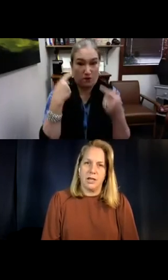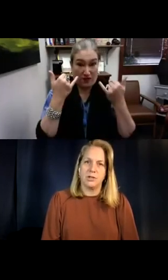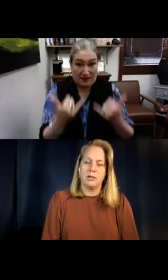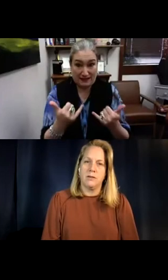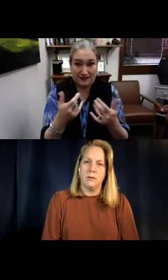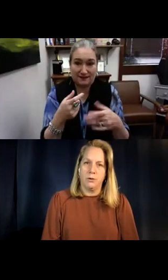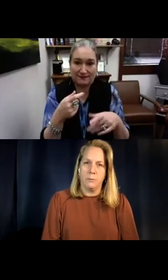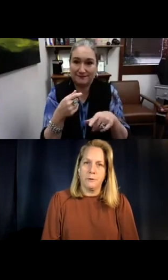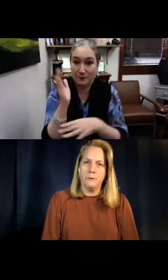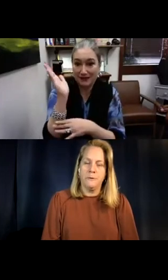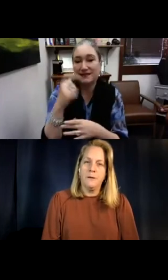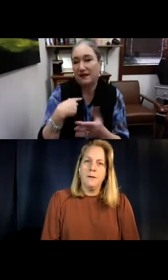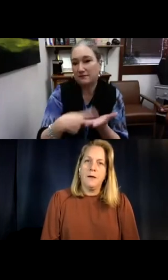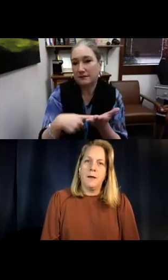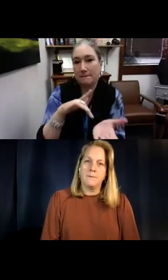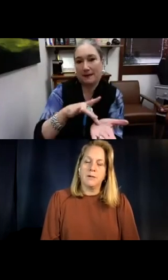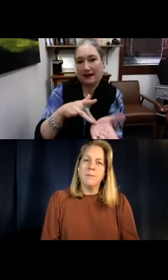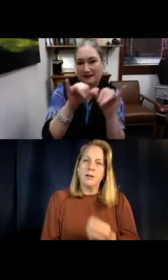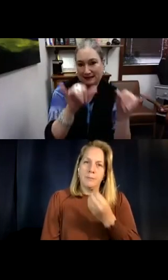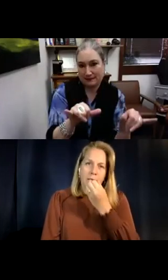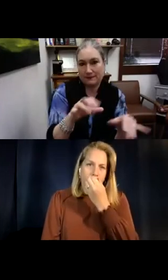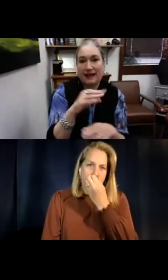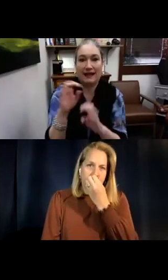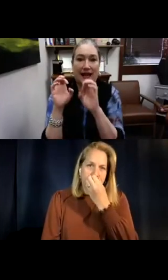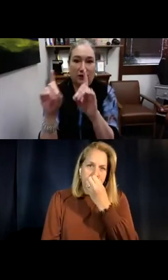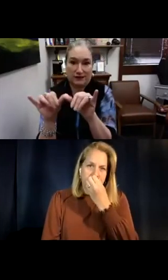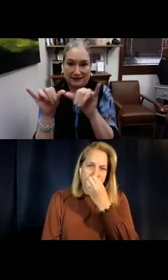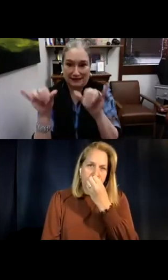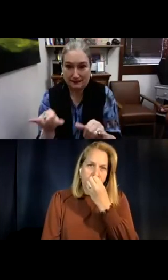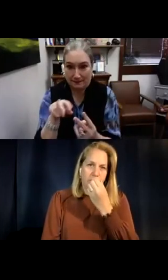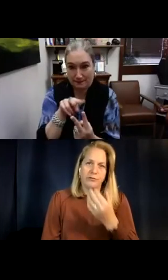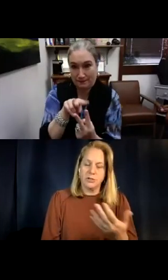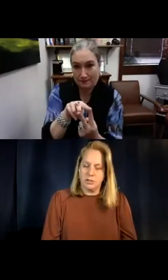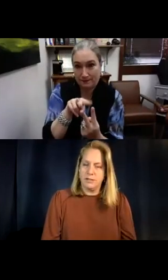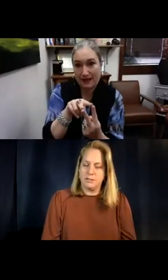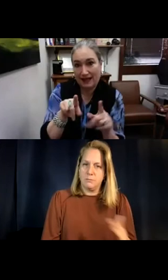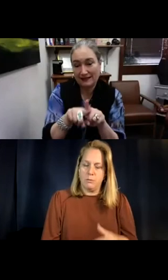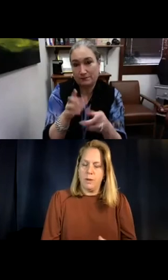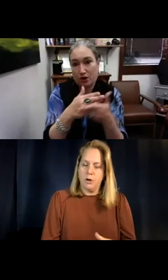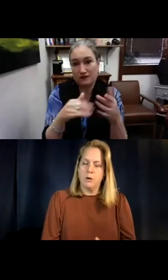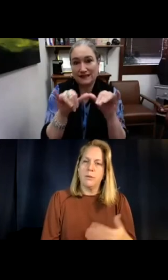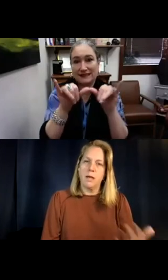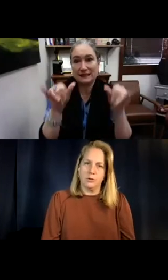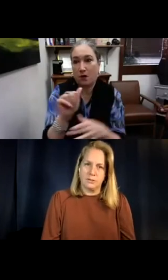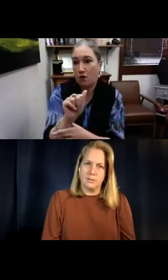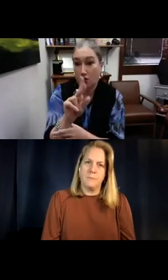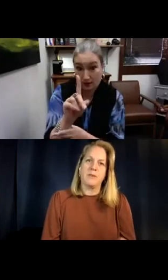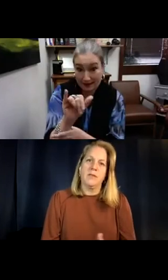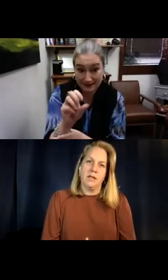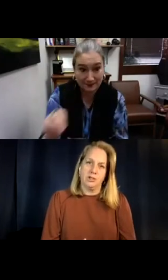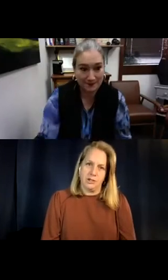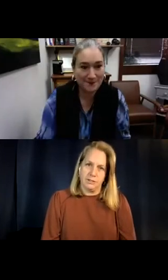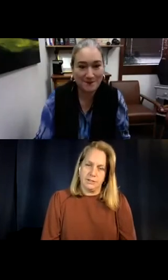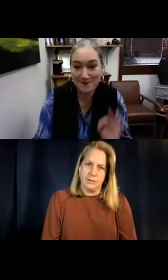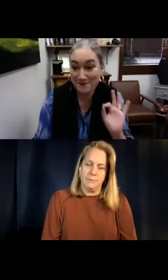deaf education and the medical model. So keep that in the back of your head, but this specifically, I'll refer to this webinar, the medical system